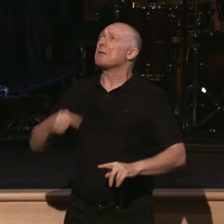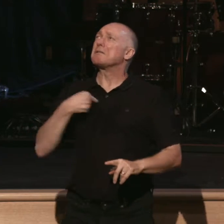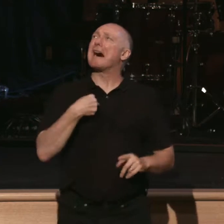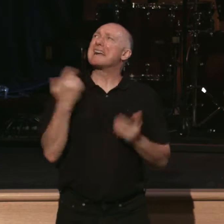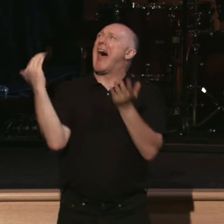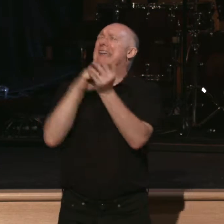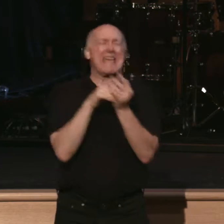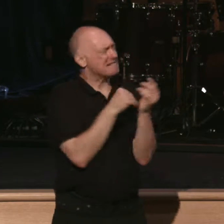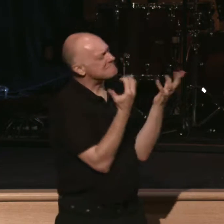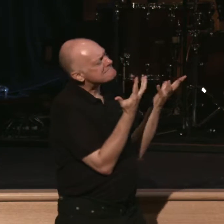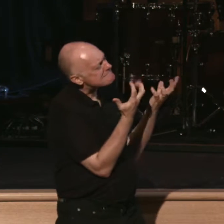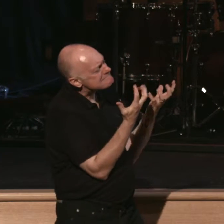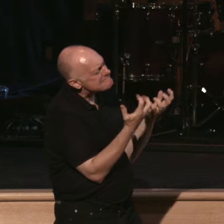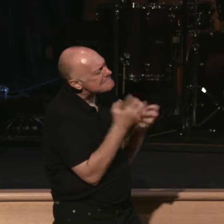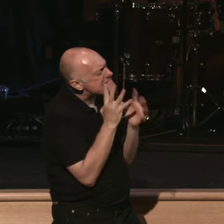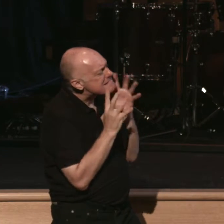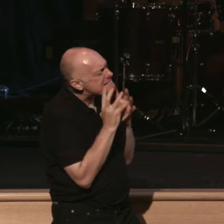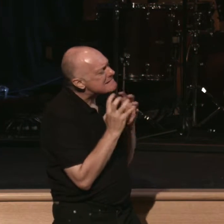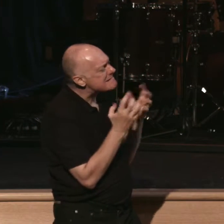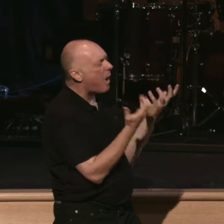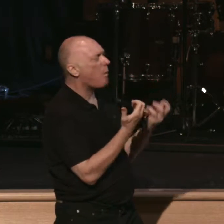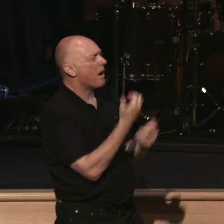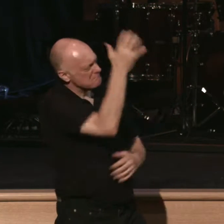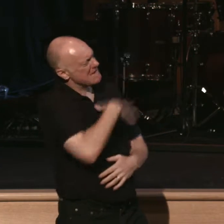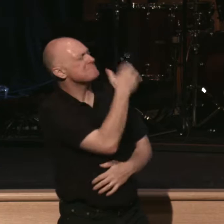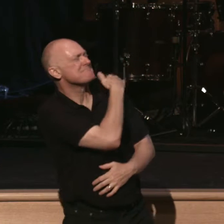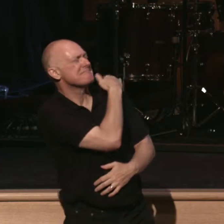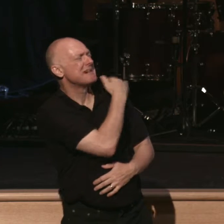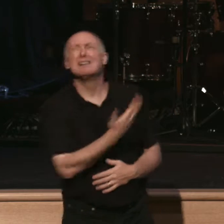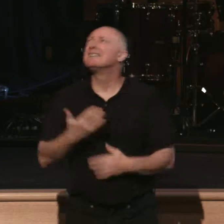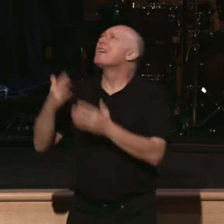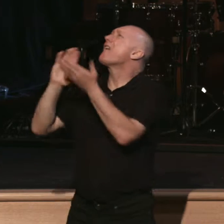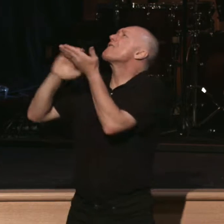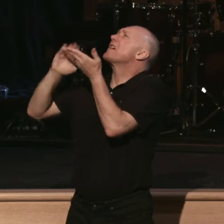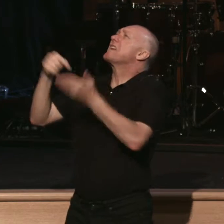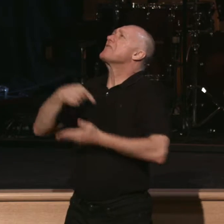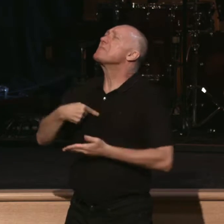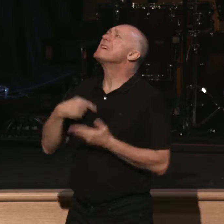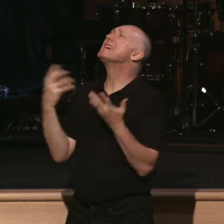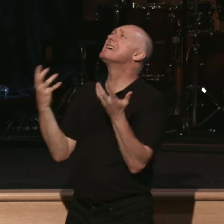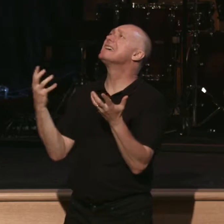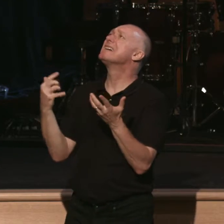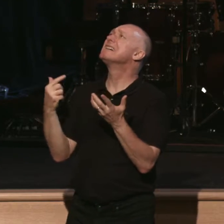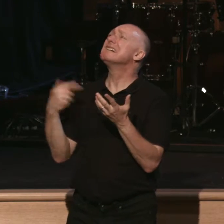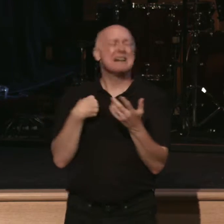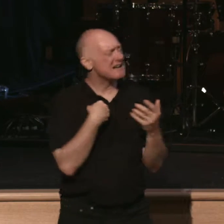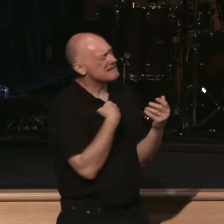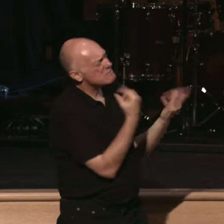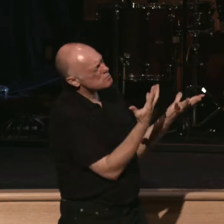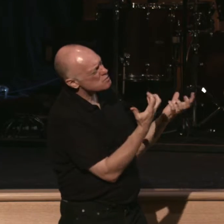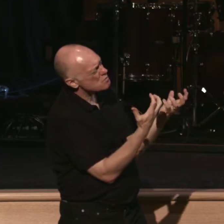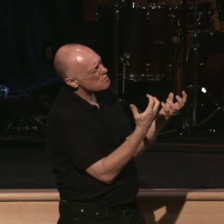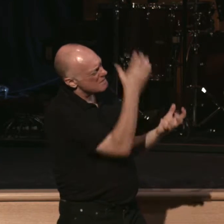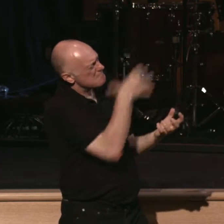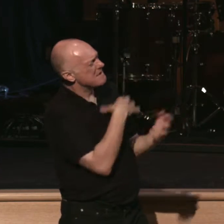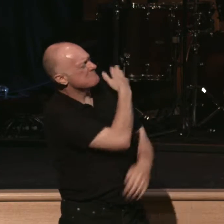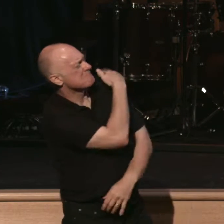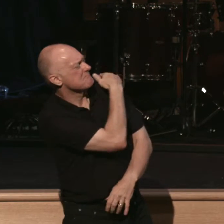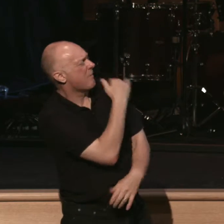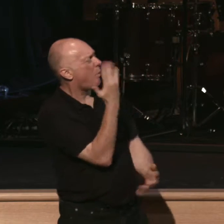after the praise of man. Please forgive me. And Lord I am lusting after the praise of man. Because I'm so focused on me. Lord